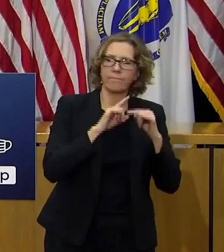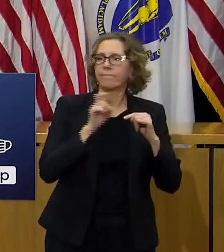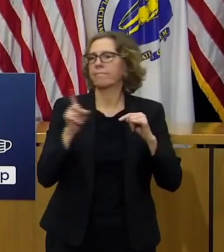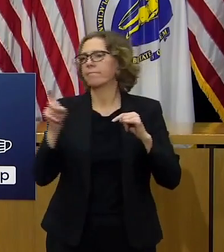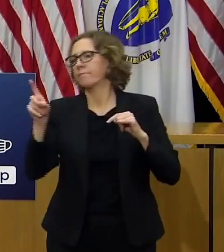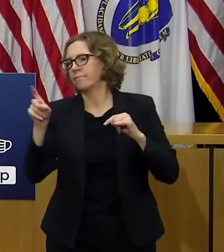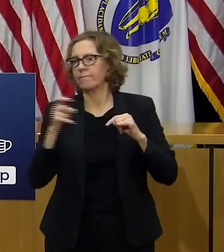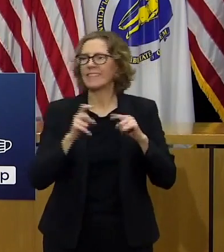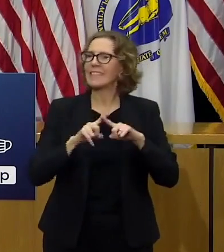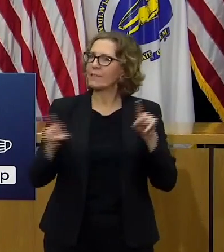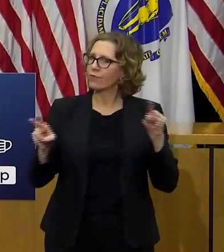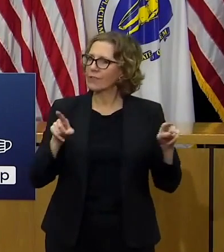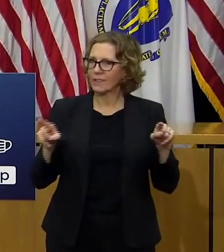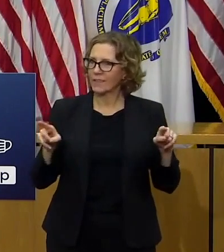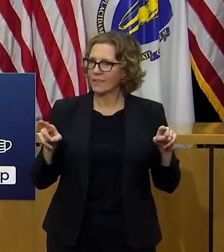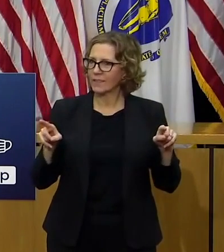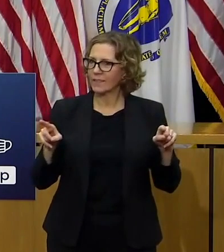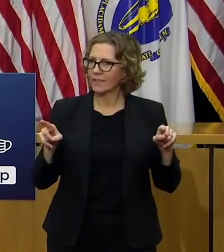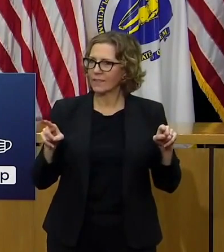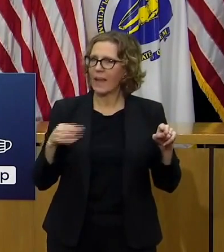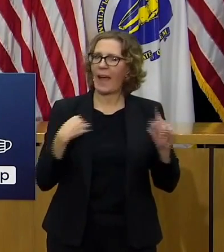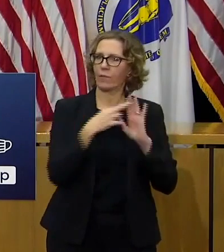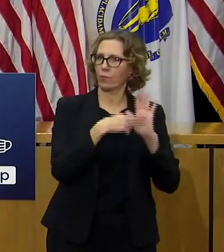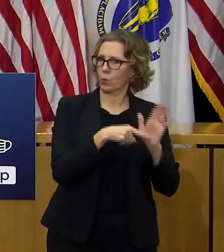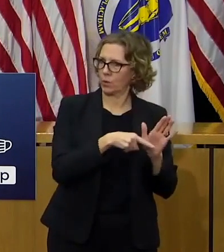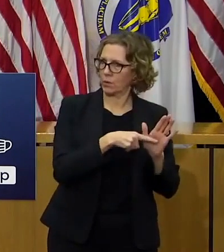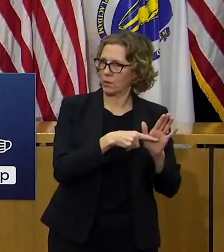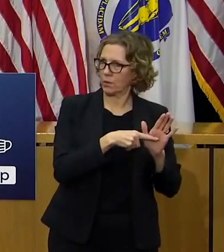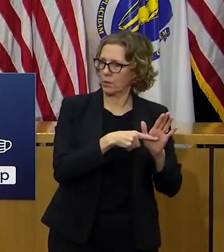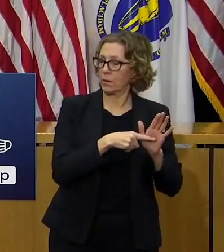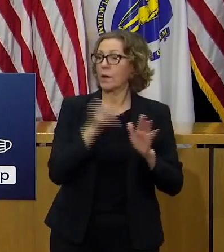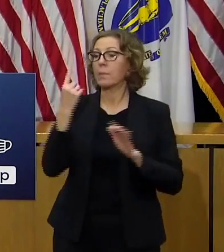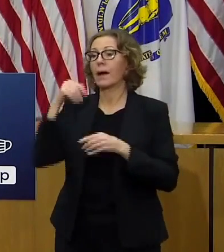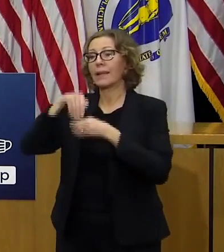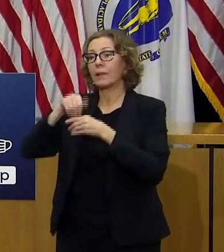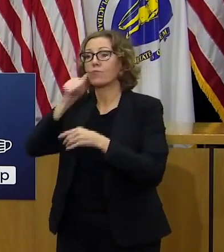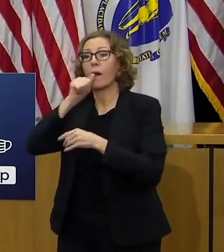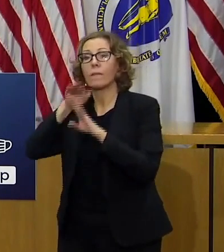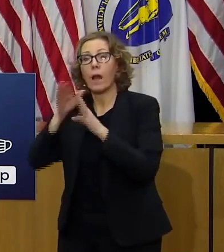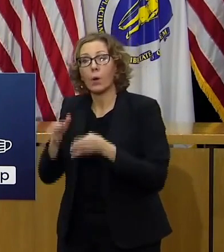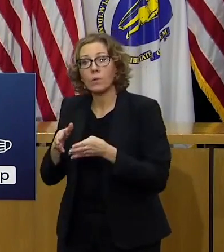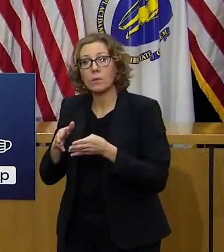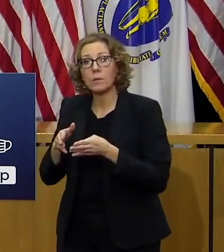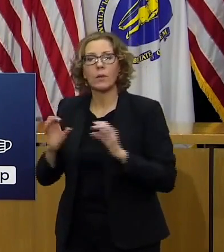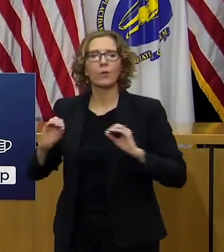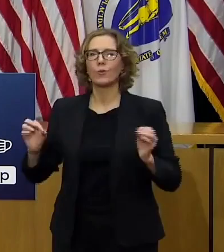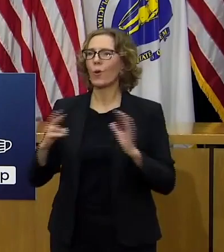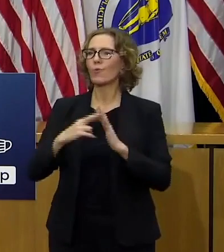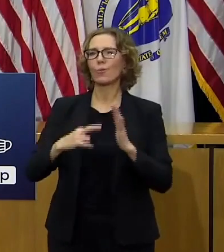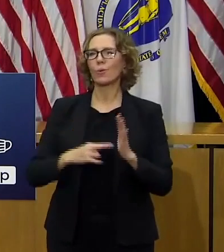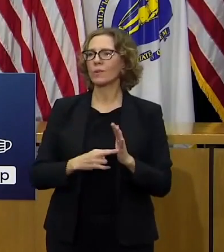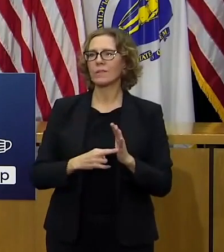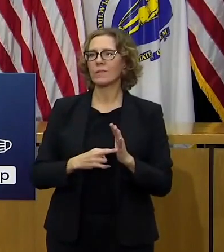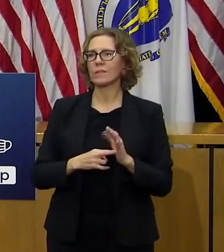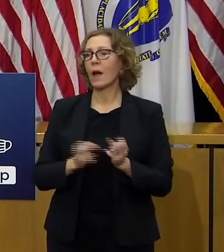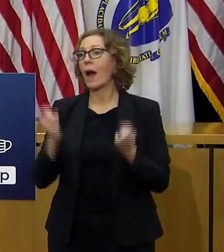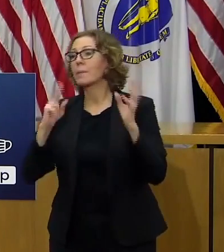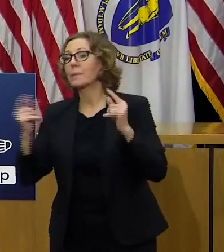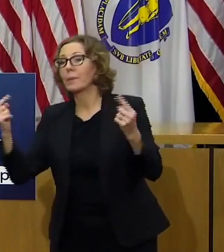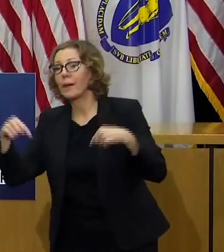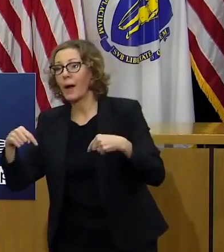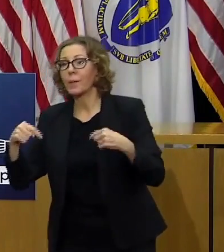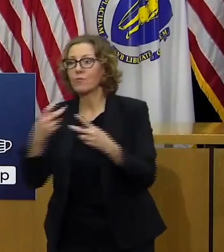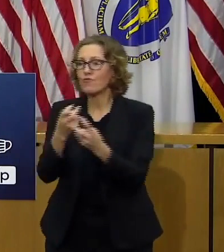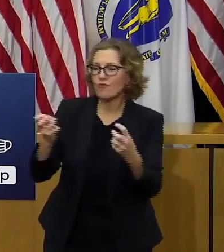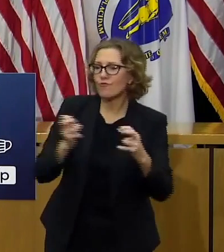dining there there are no rules around what people do in their own home how many people are around a table how